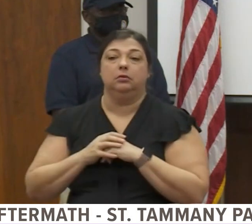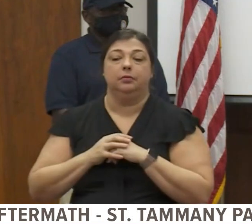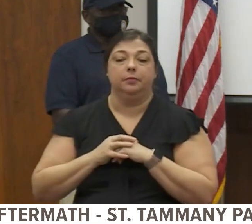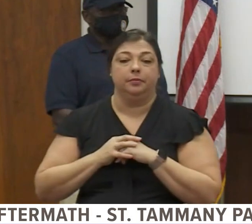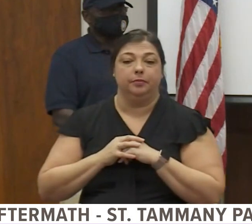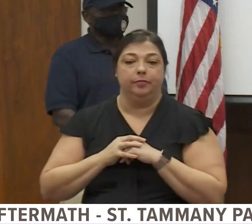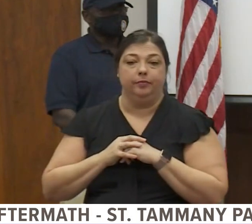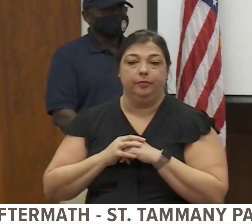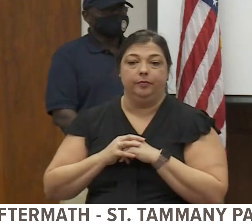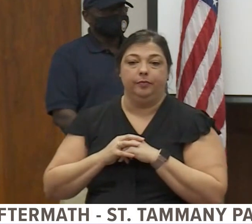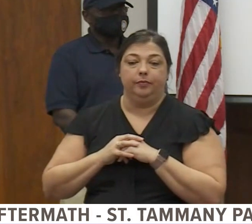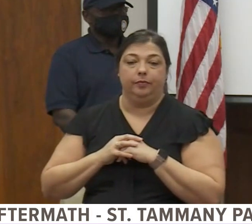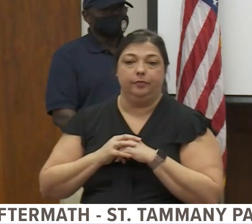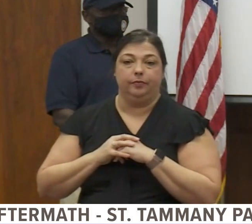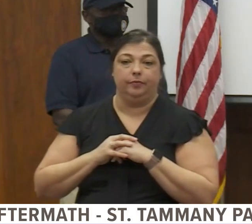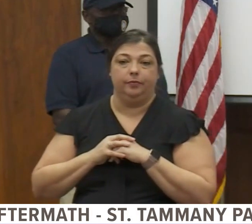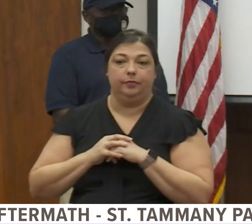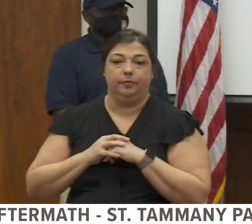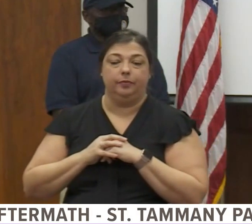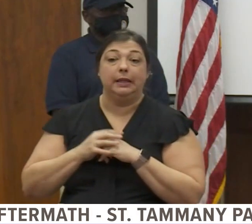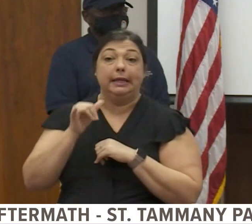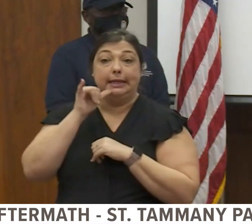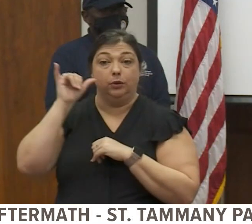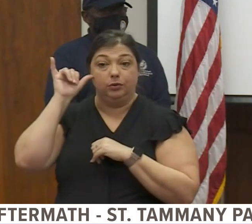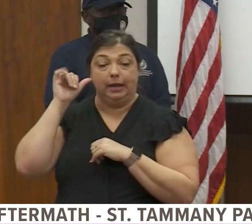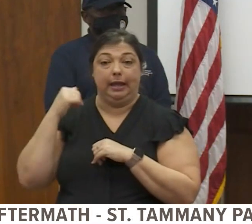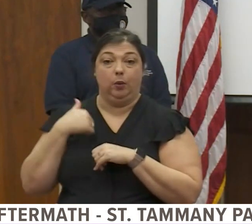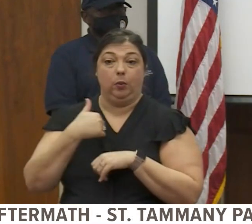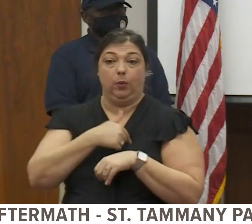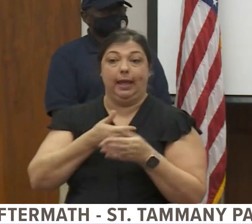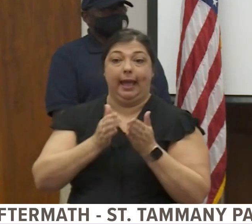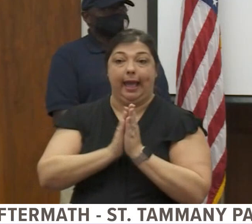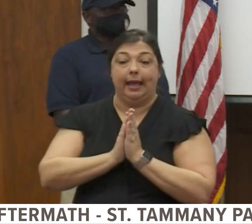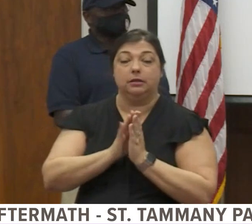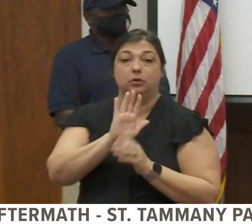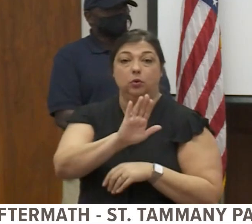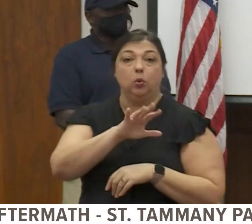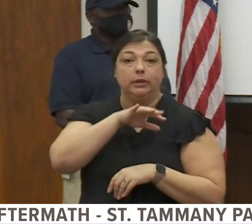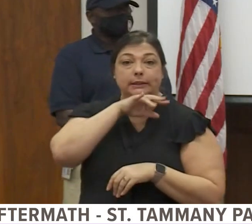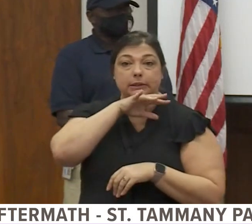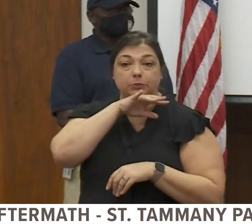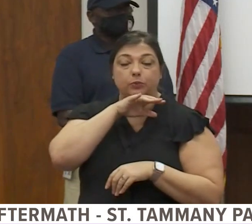spoke yesterday, please do not place your debris.